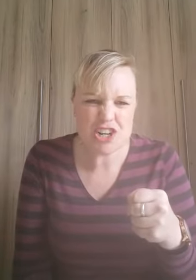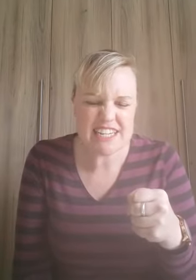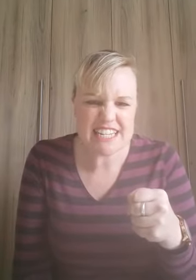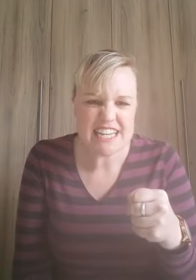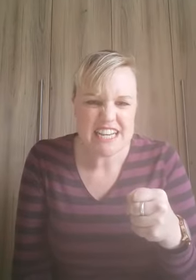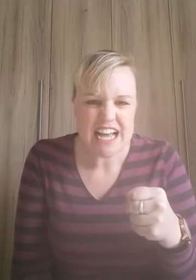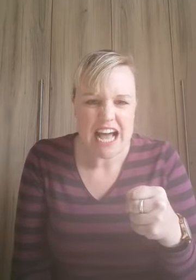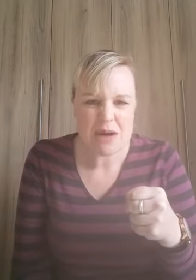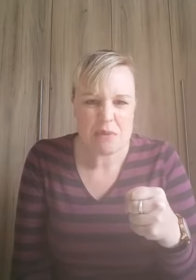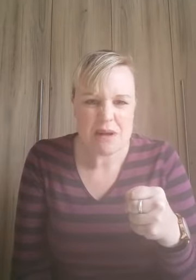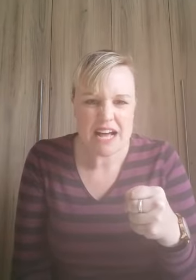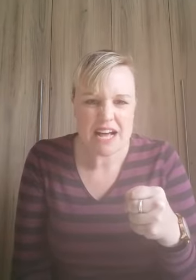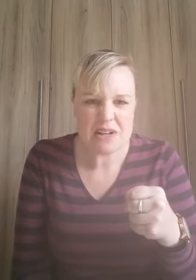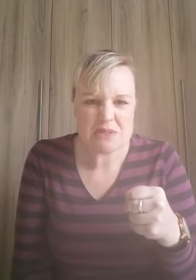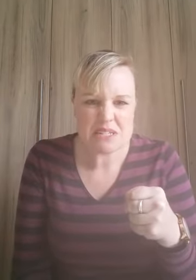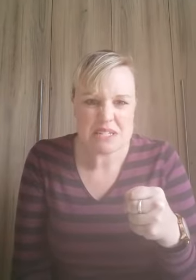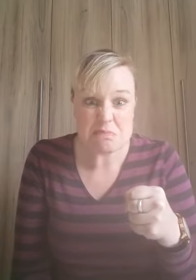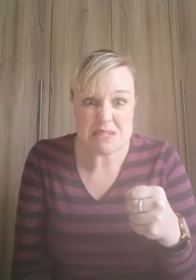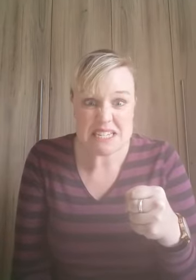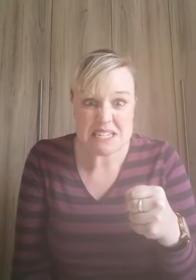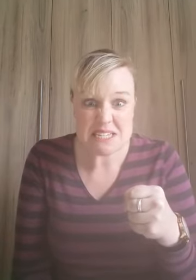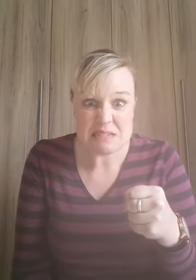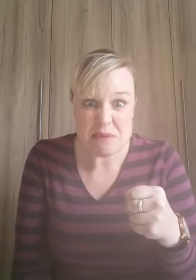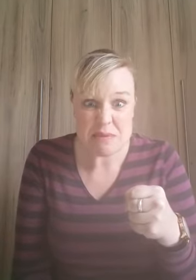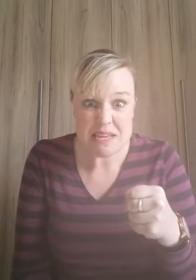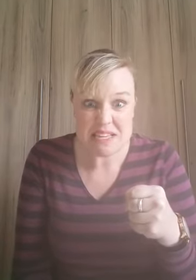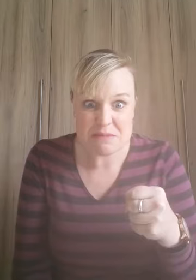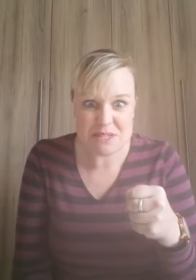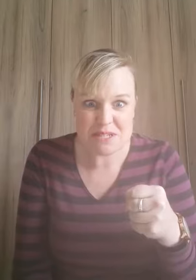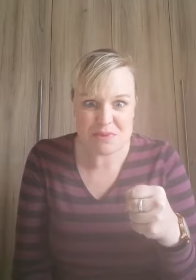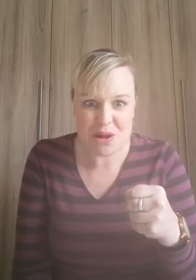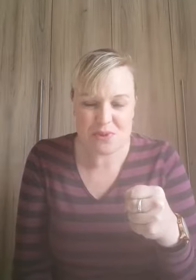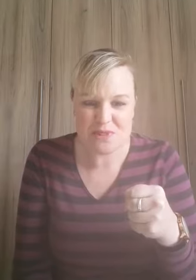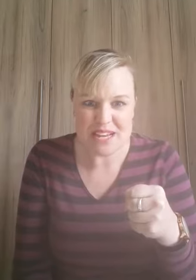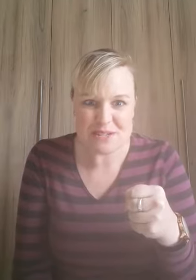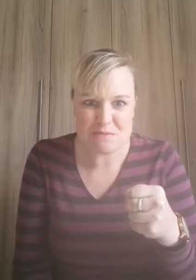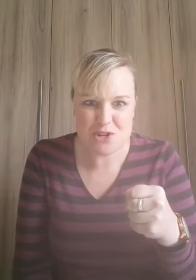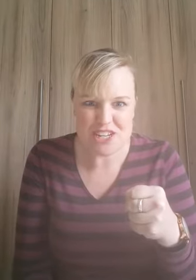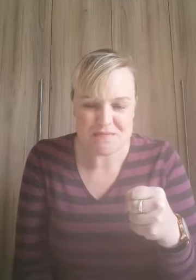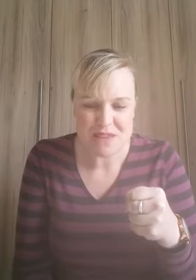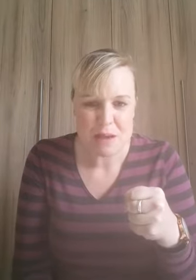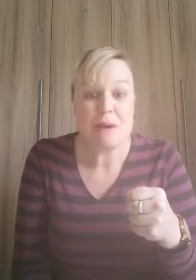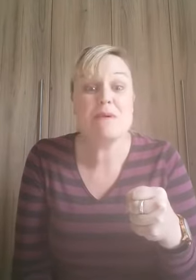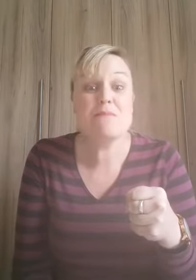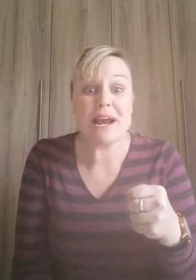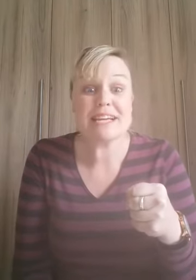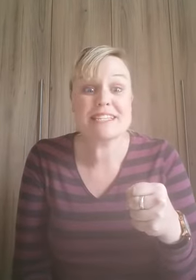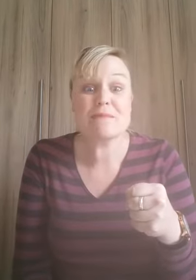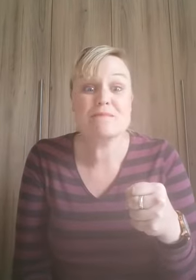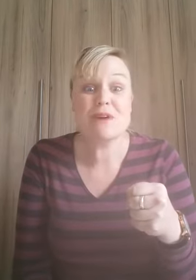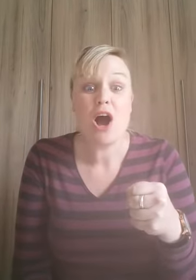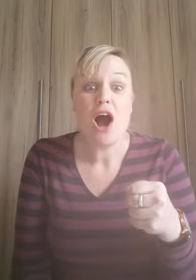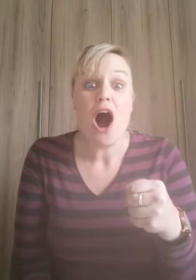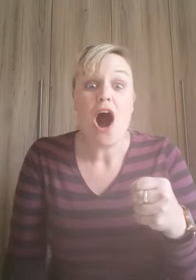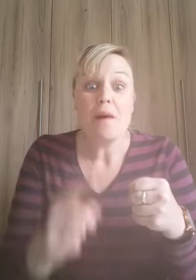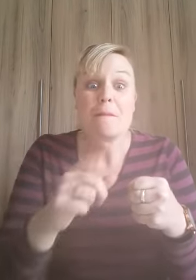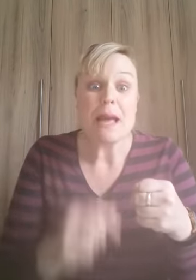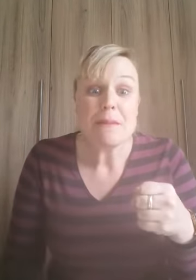chocolatey how about some biscuits maybe the biscuits will go all nice and mushy maybe break some maybe